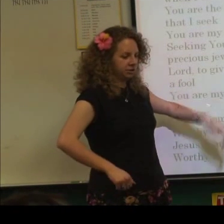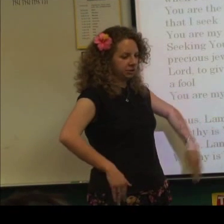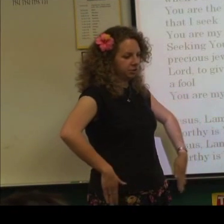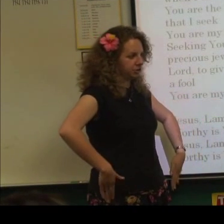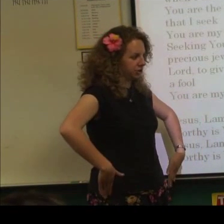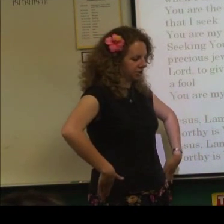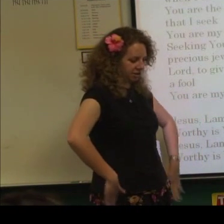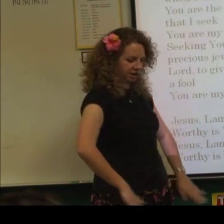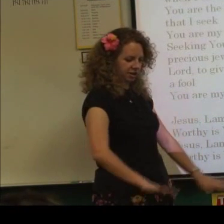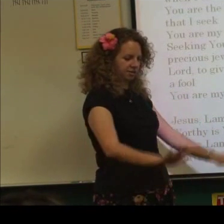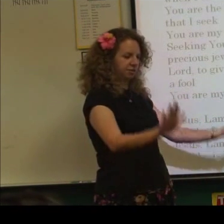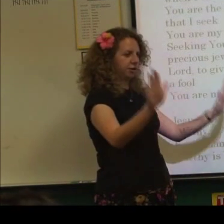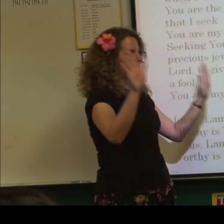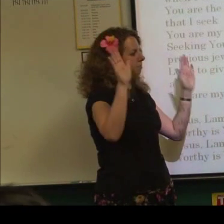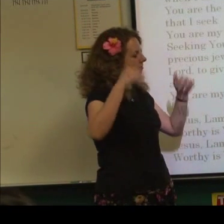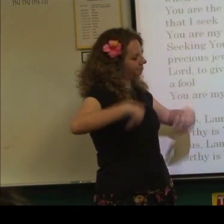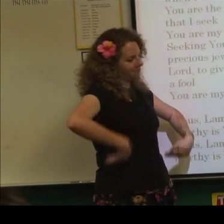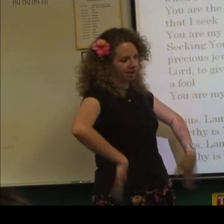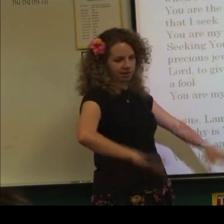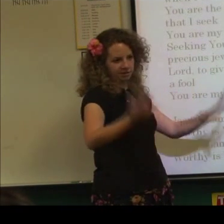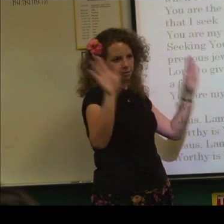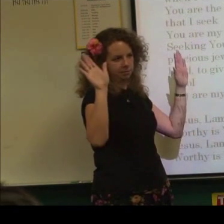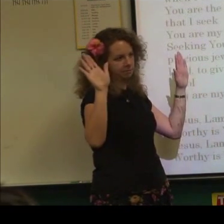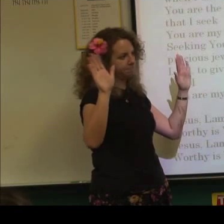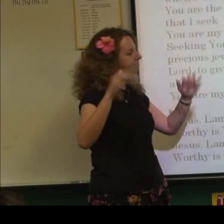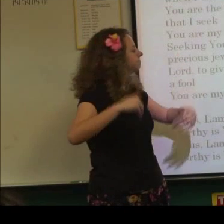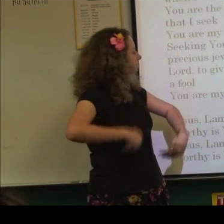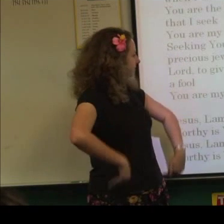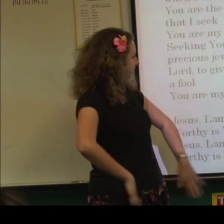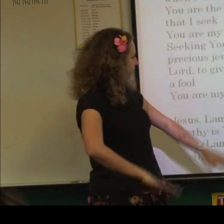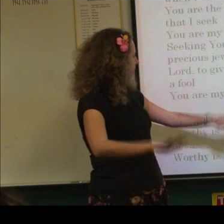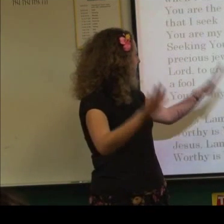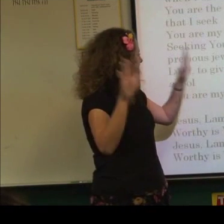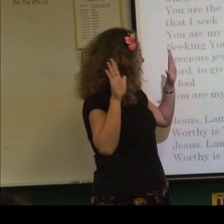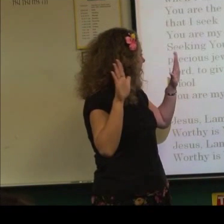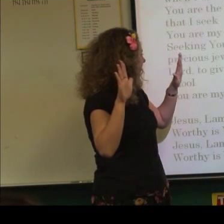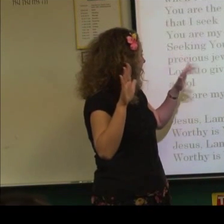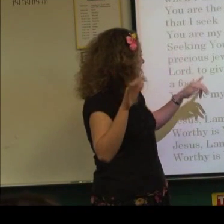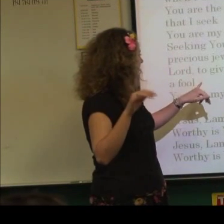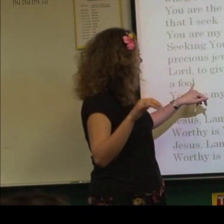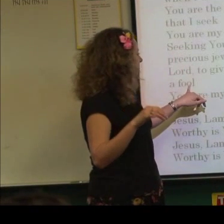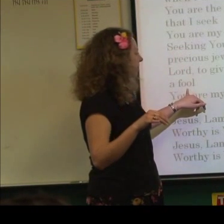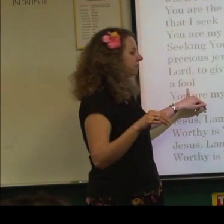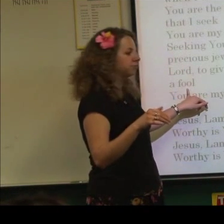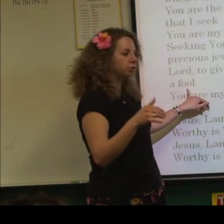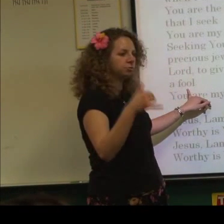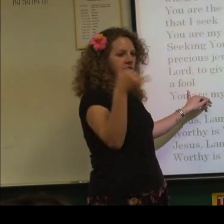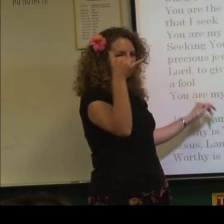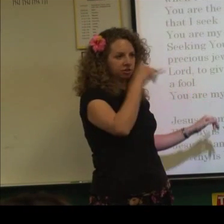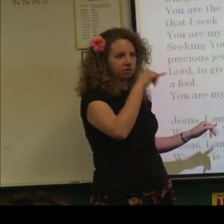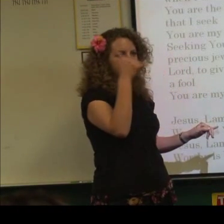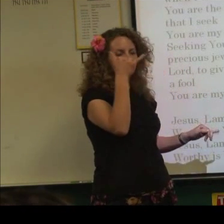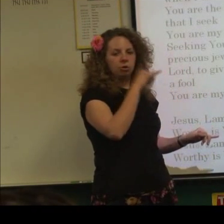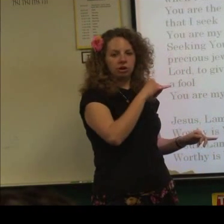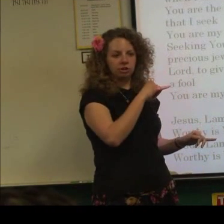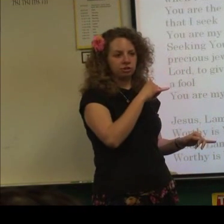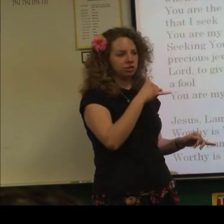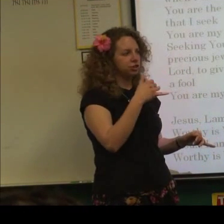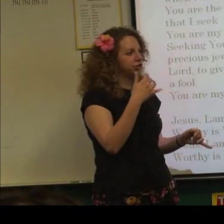So you start down here and then you go up. And give up. Give up. Okay, and then we have Fool we learned. Or you could just